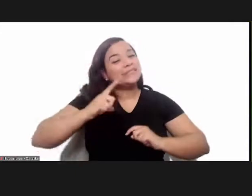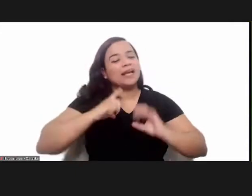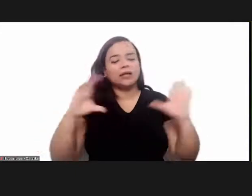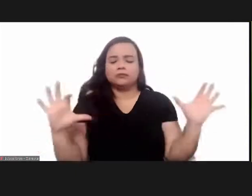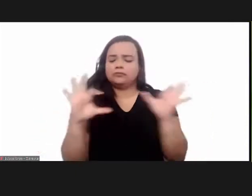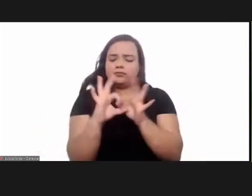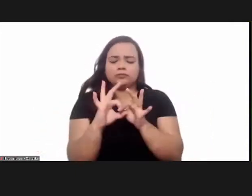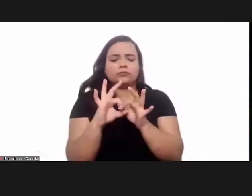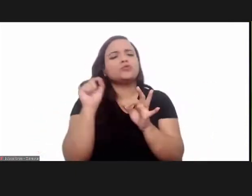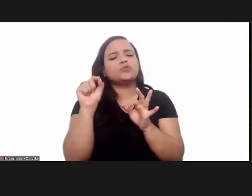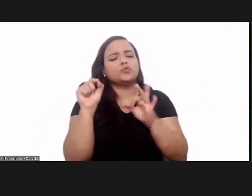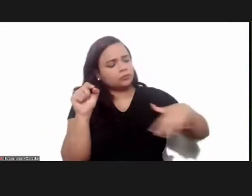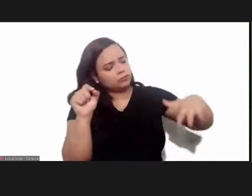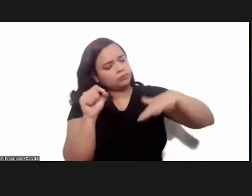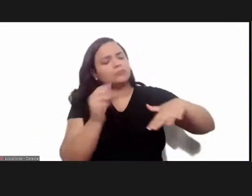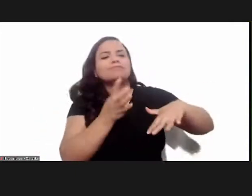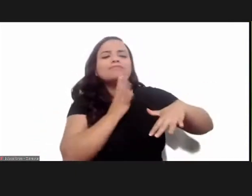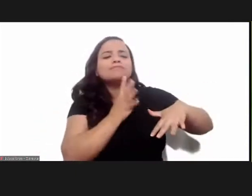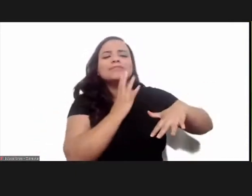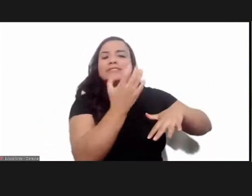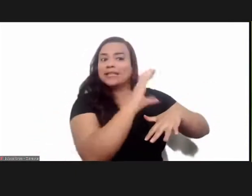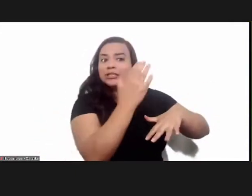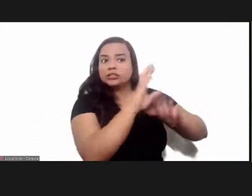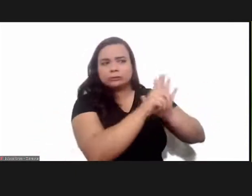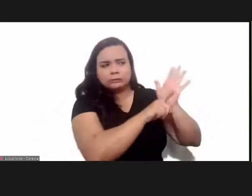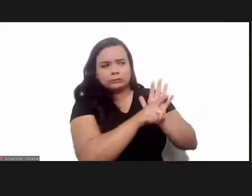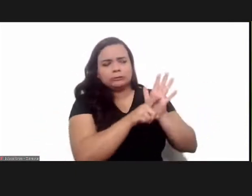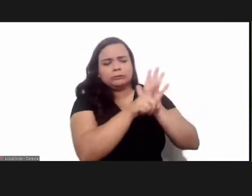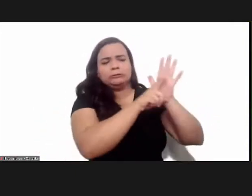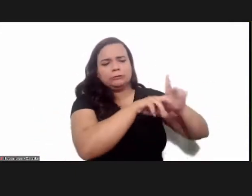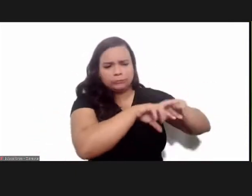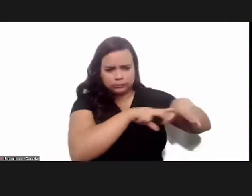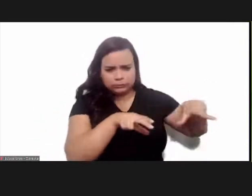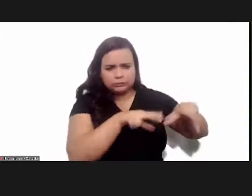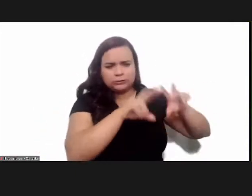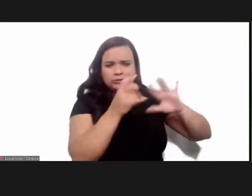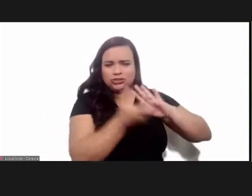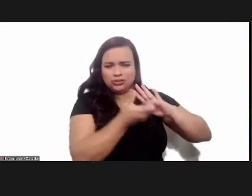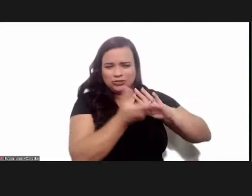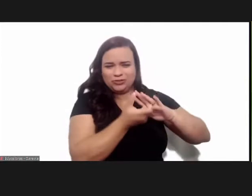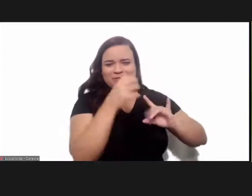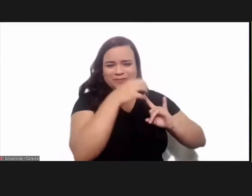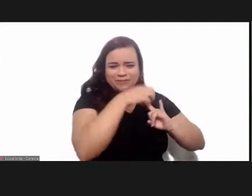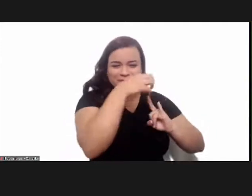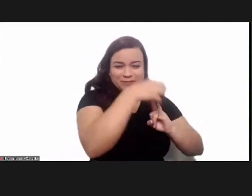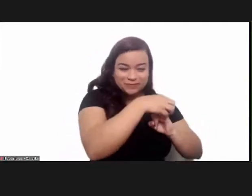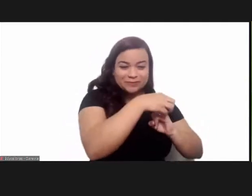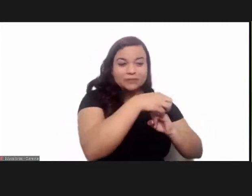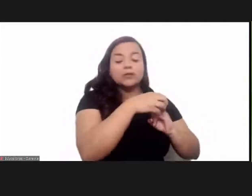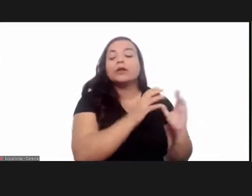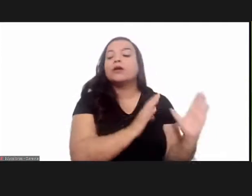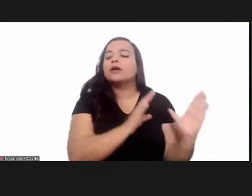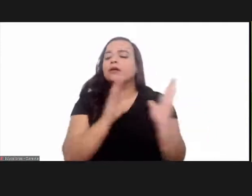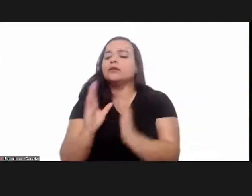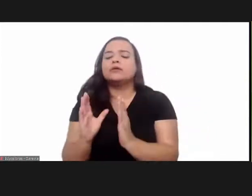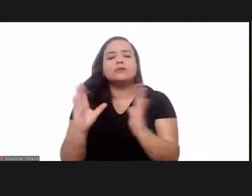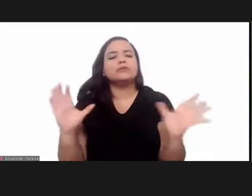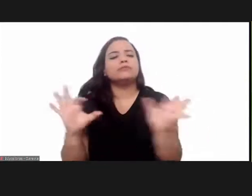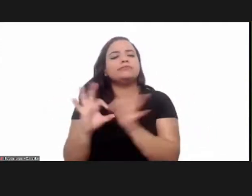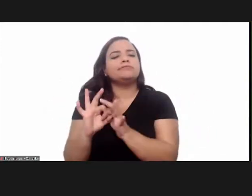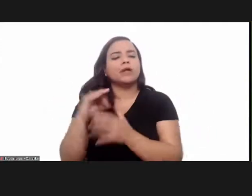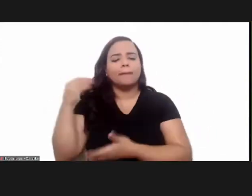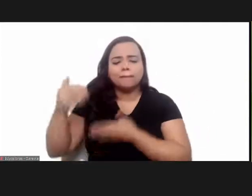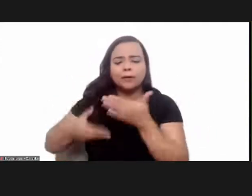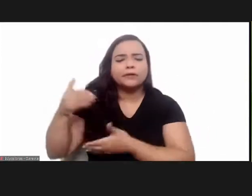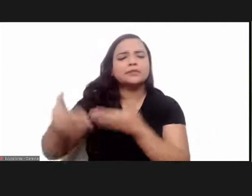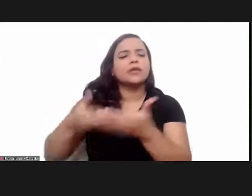scientific knowledge associated and through the memorias the journal links all